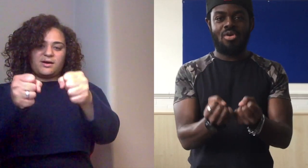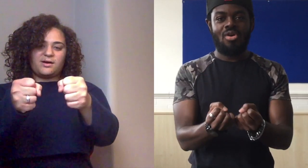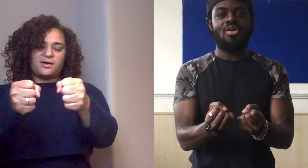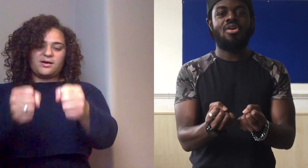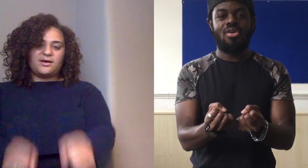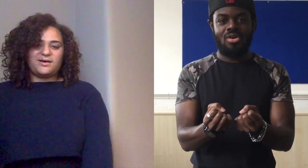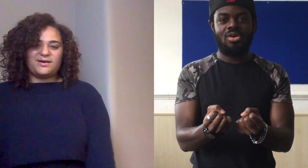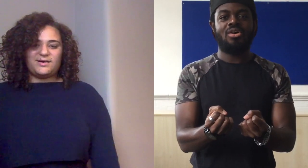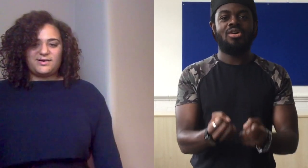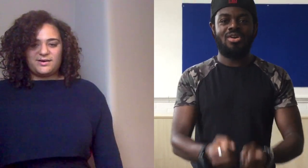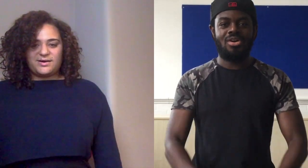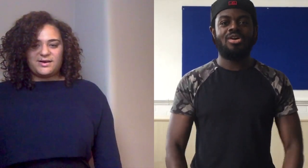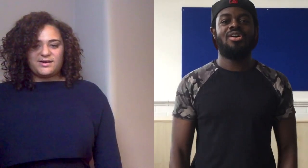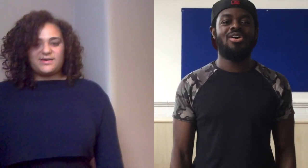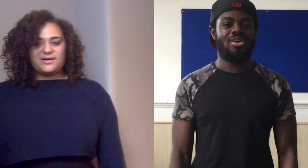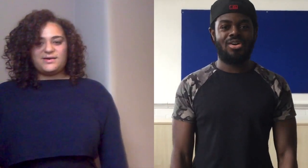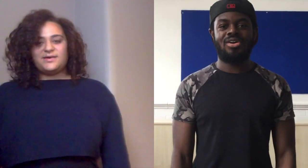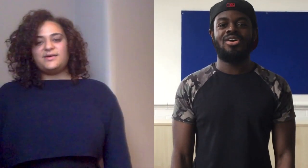Unbreakable